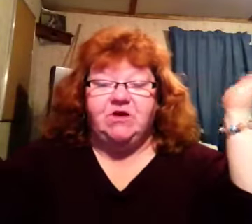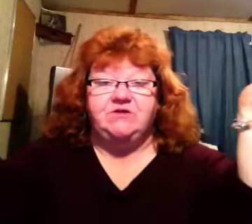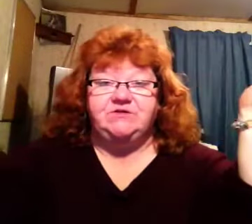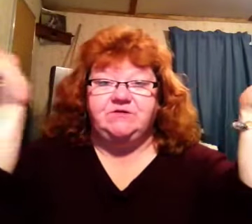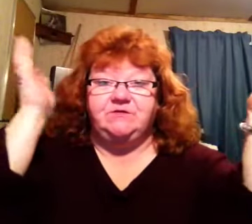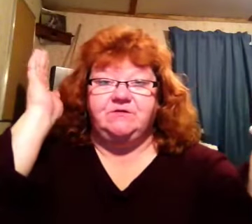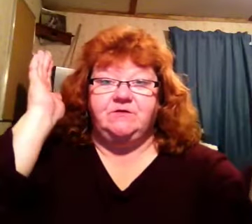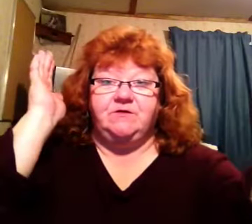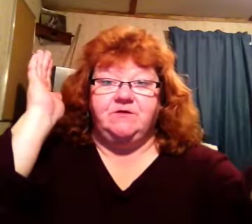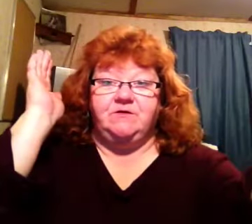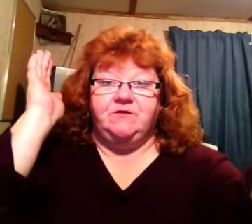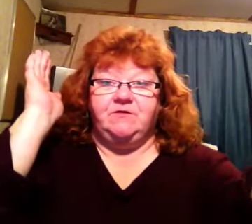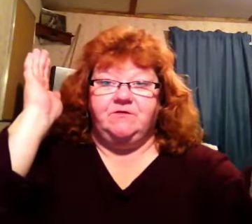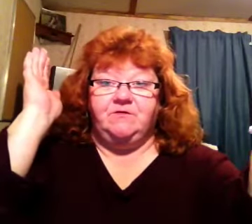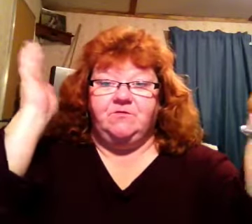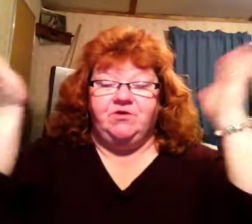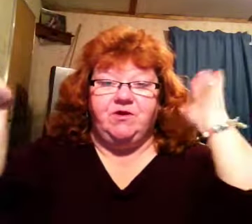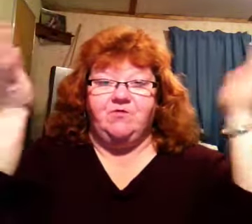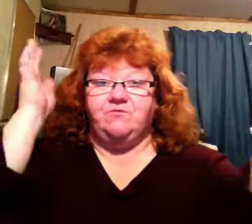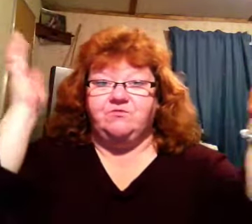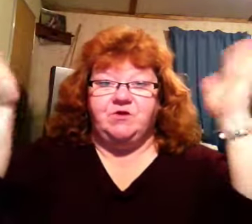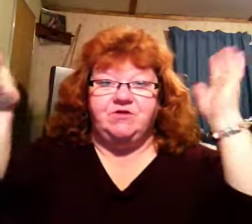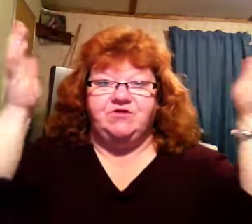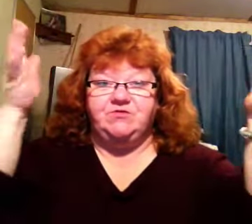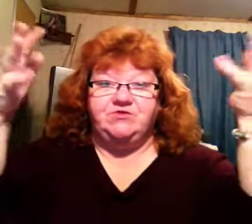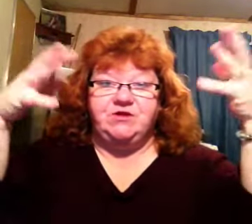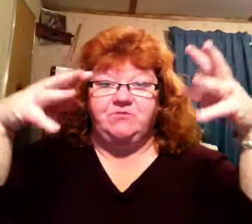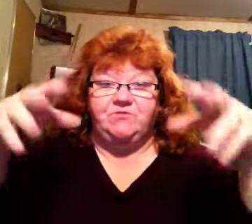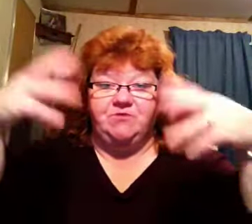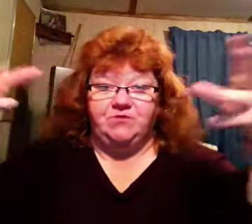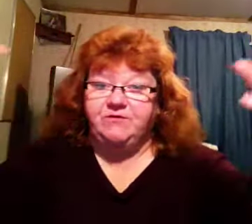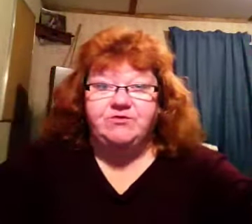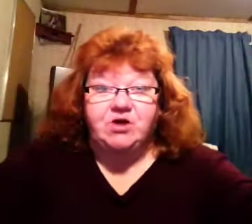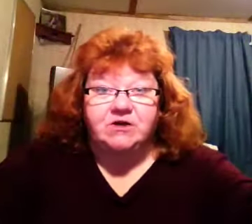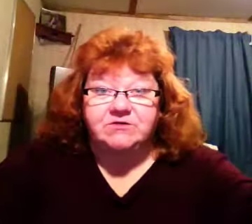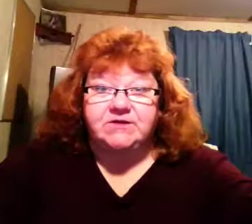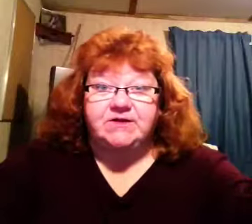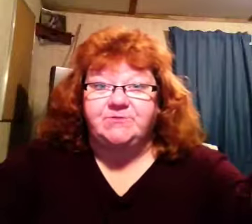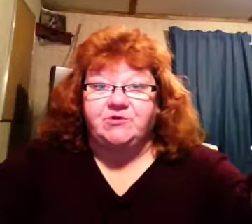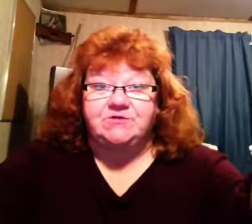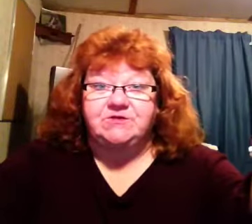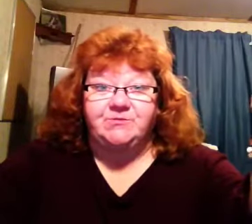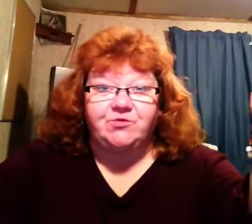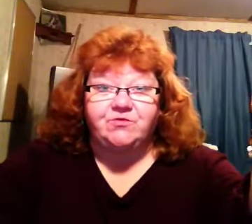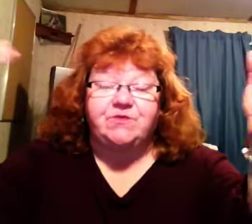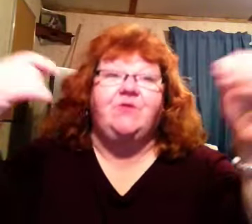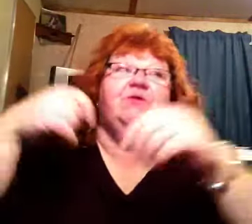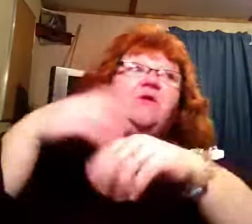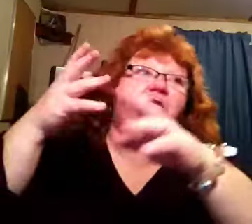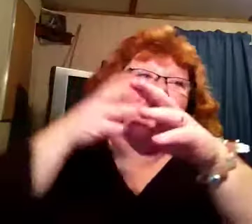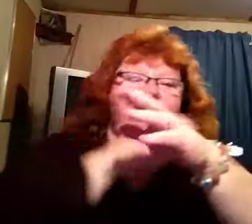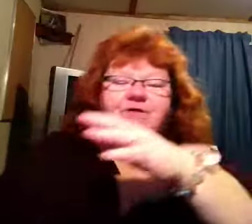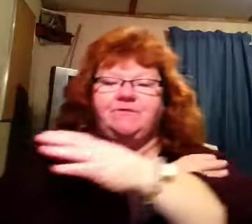hard to, when you're out trying to associate with, or even talk to the next person in the booth without hollering, you know,